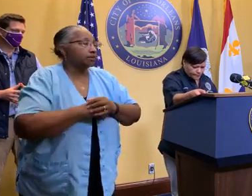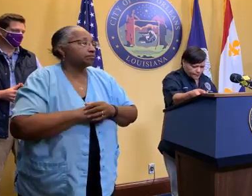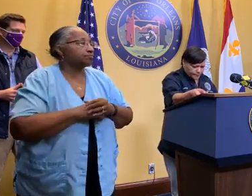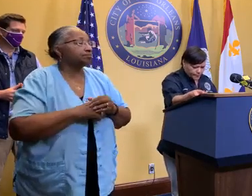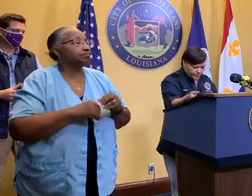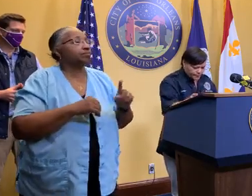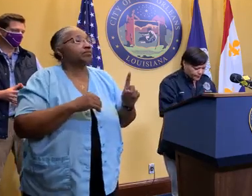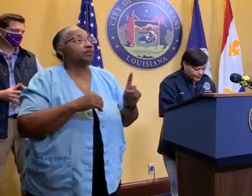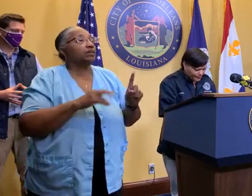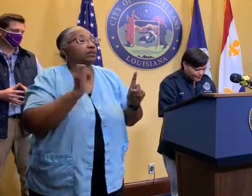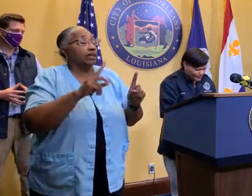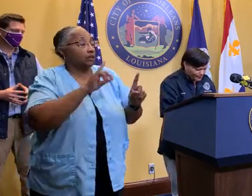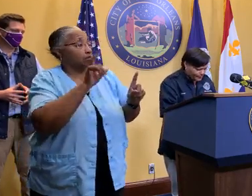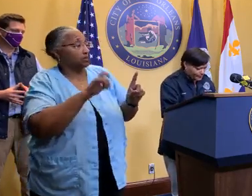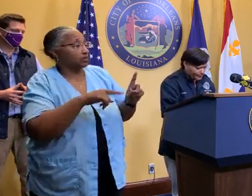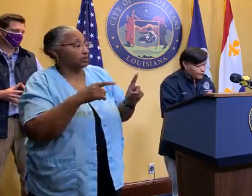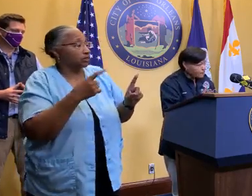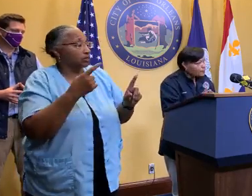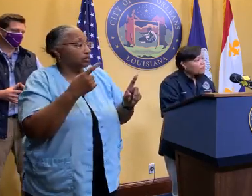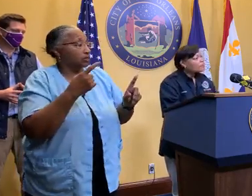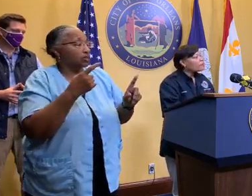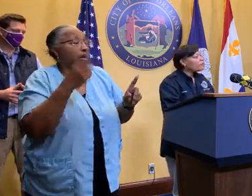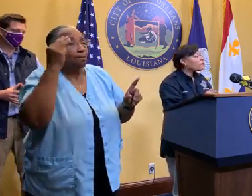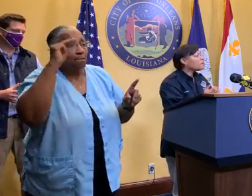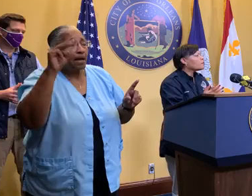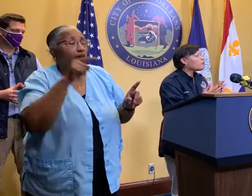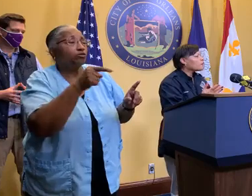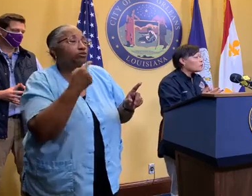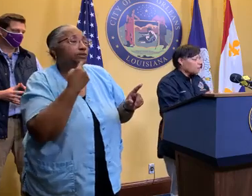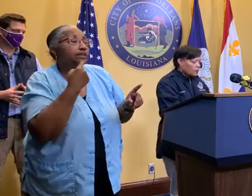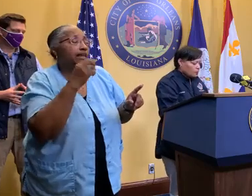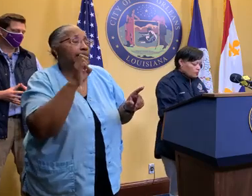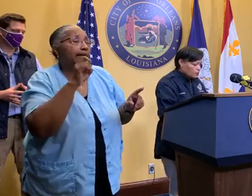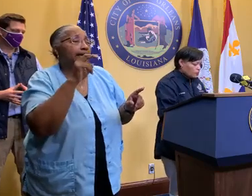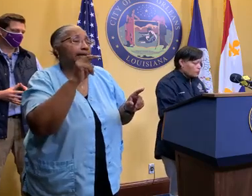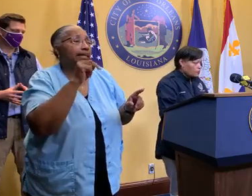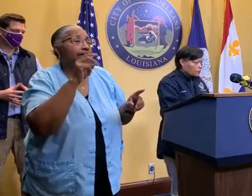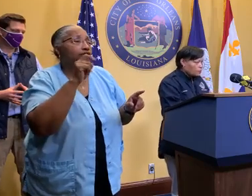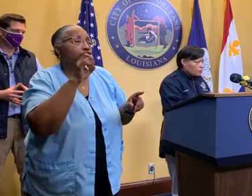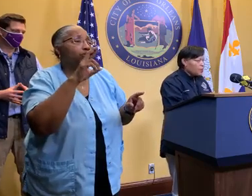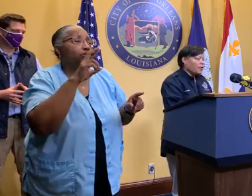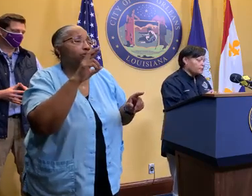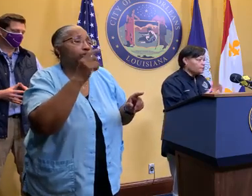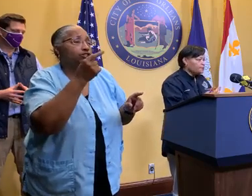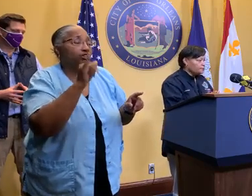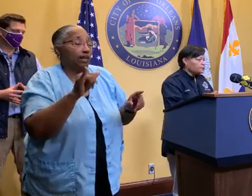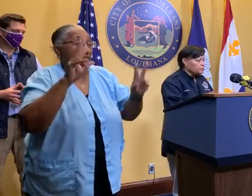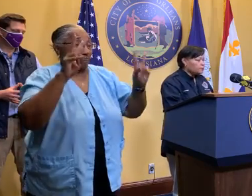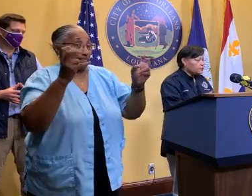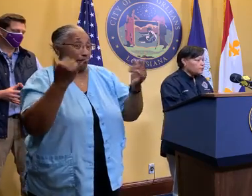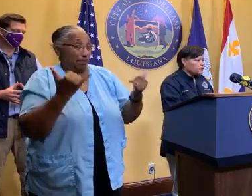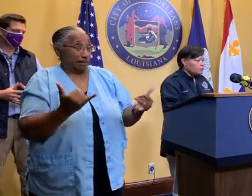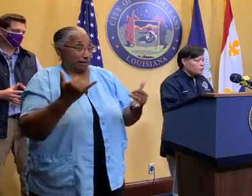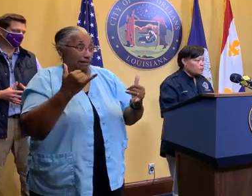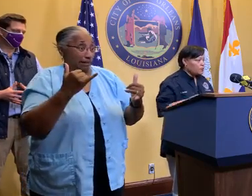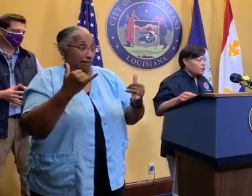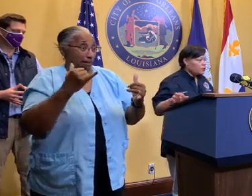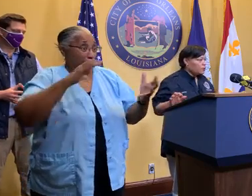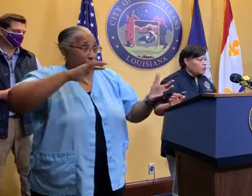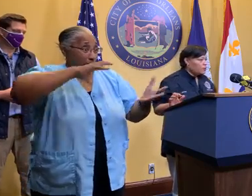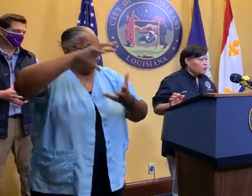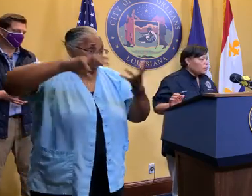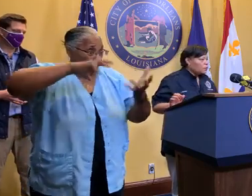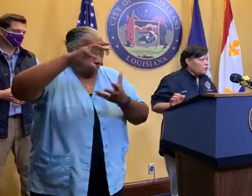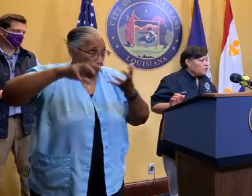advice? What do you tell Entrygy, the theme of this storm is power, obviously. Everything held up with the